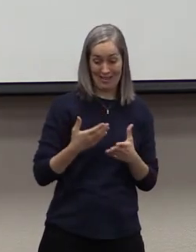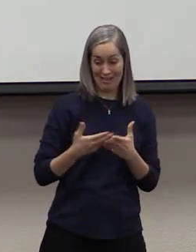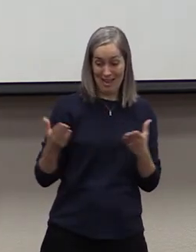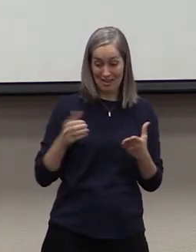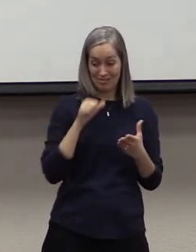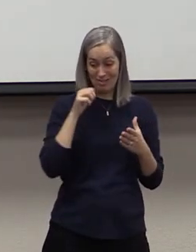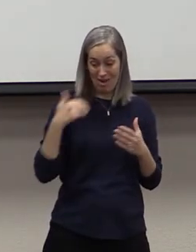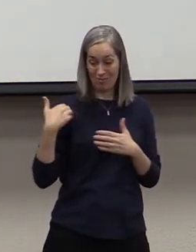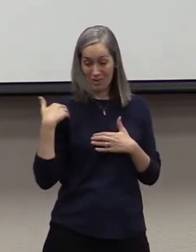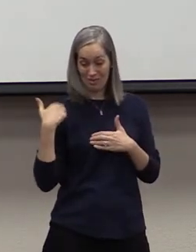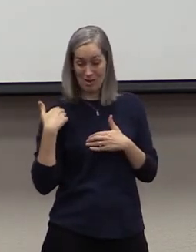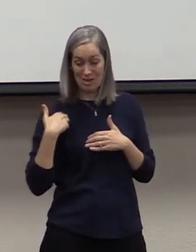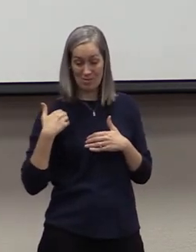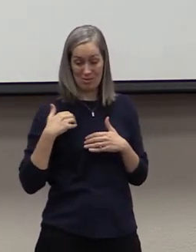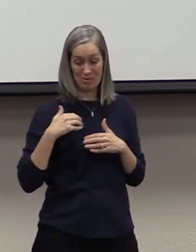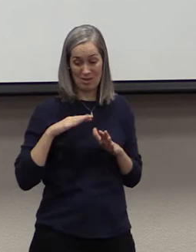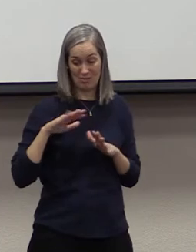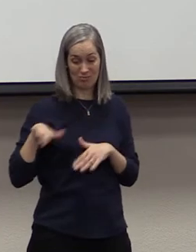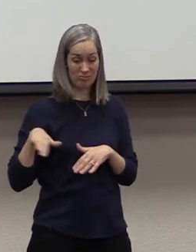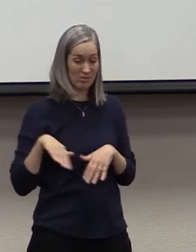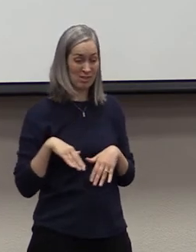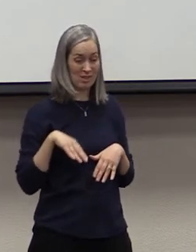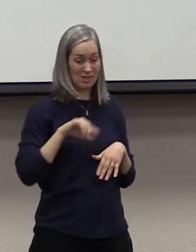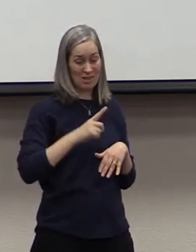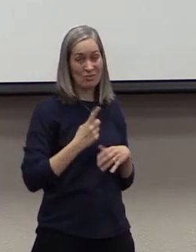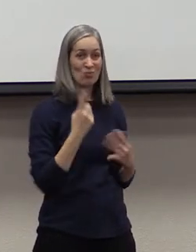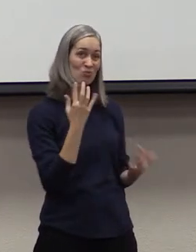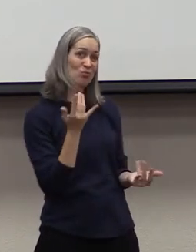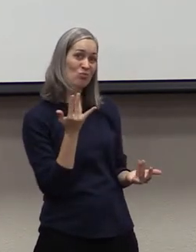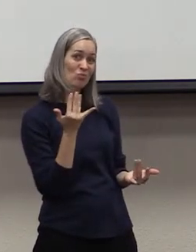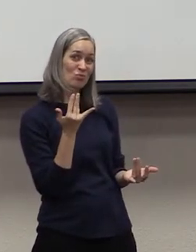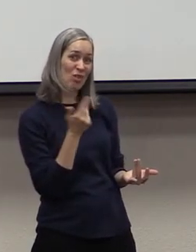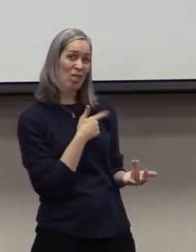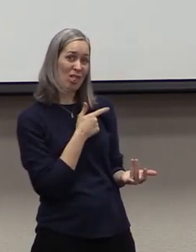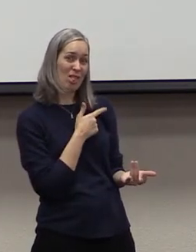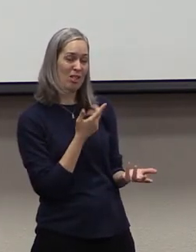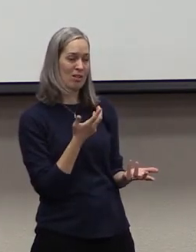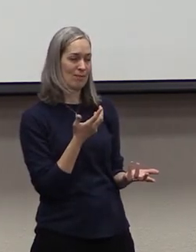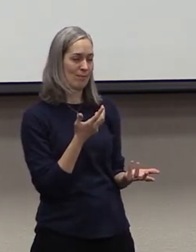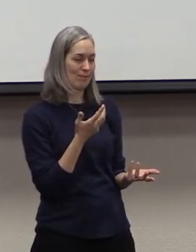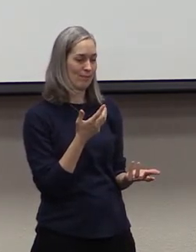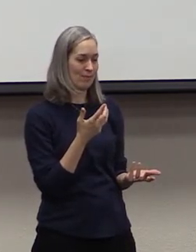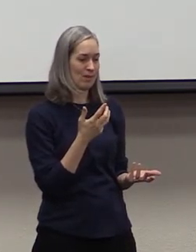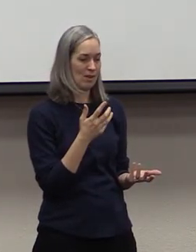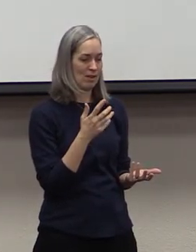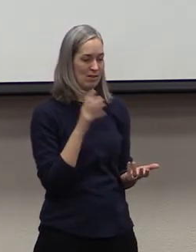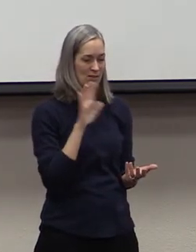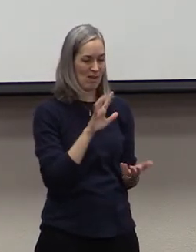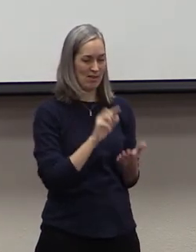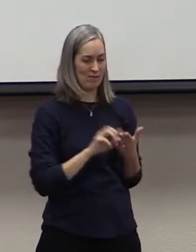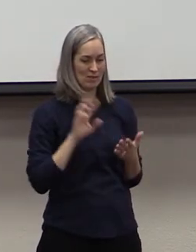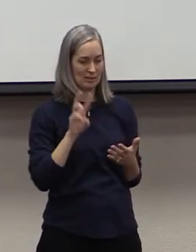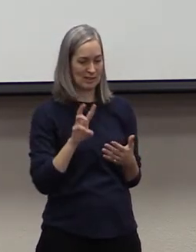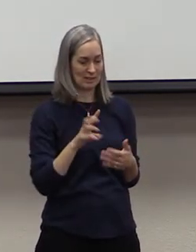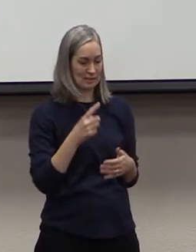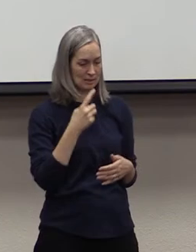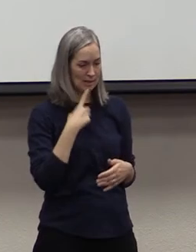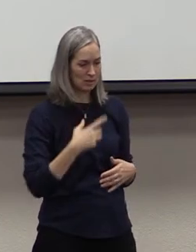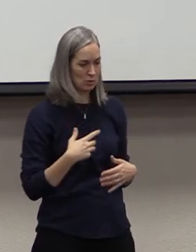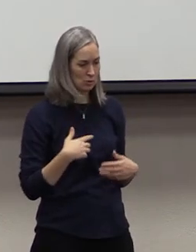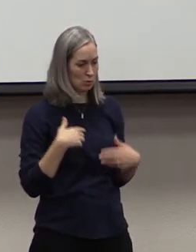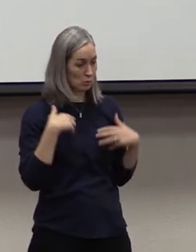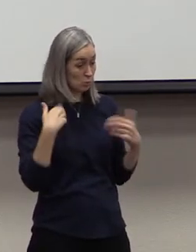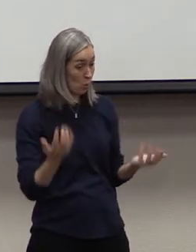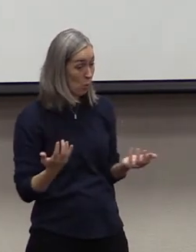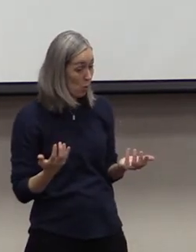they have. 1 Thessalonians 5, verse 6. He says, So then, those